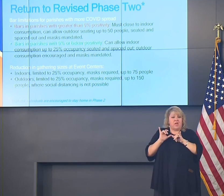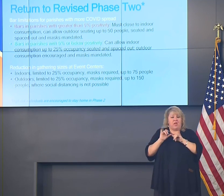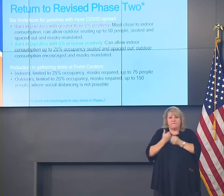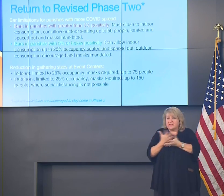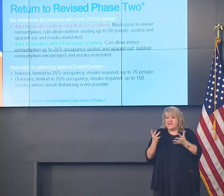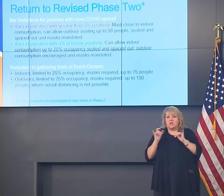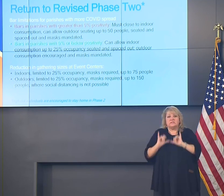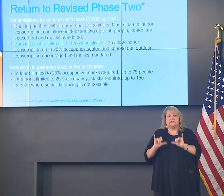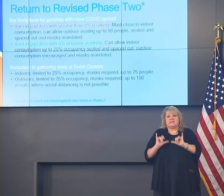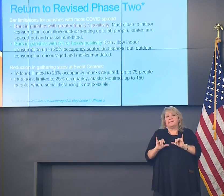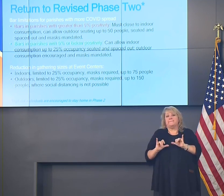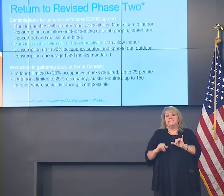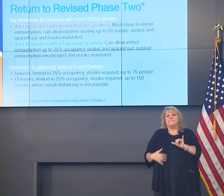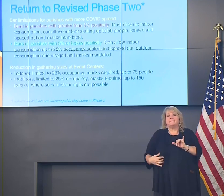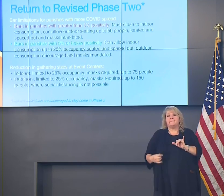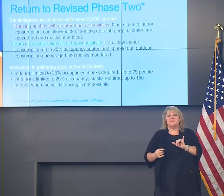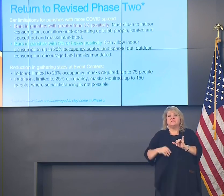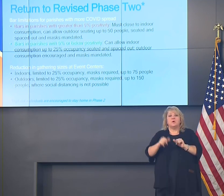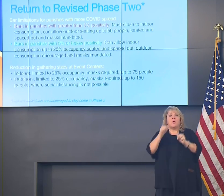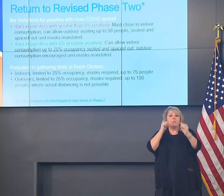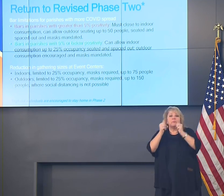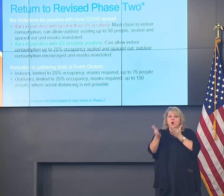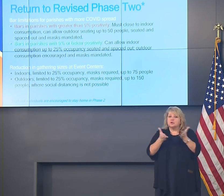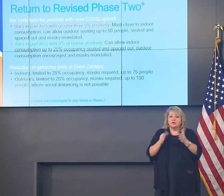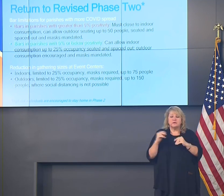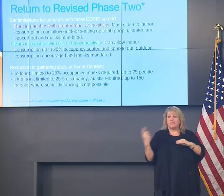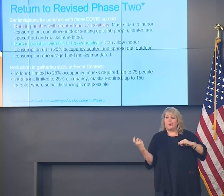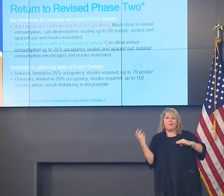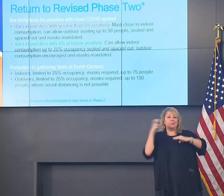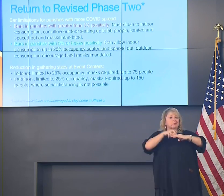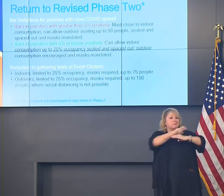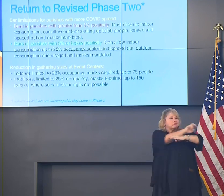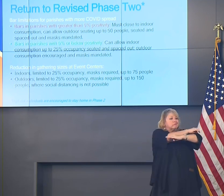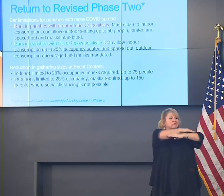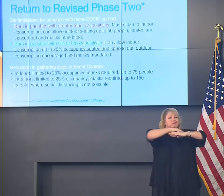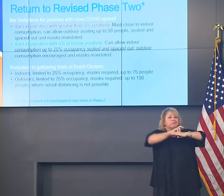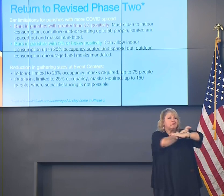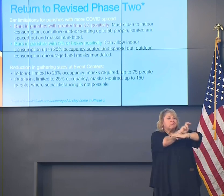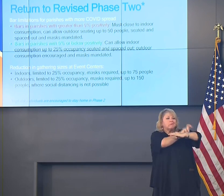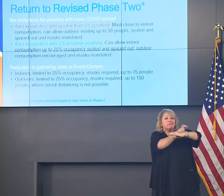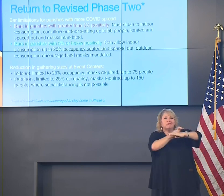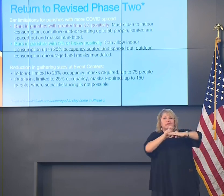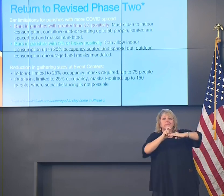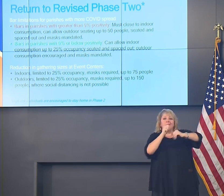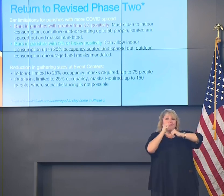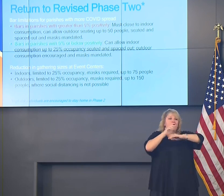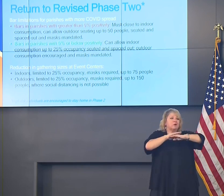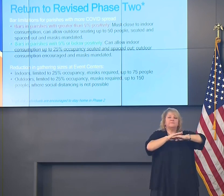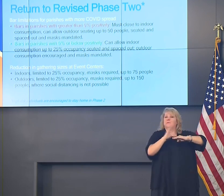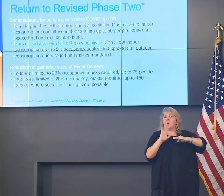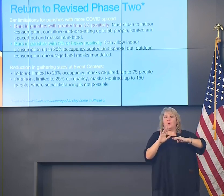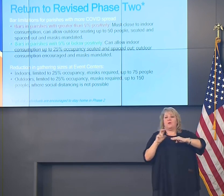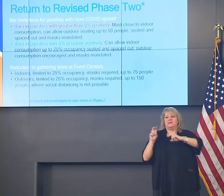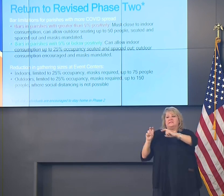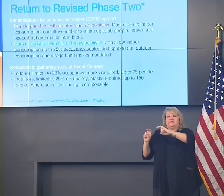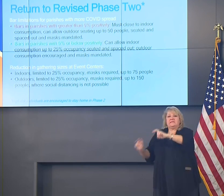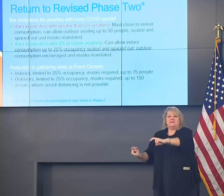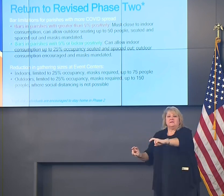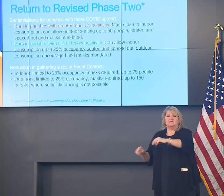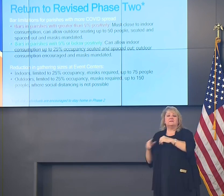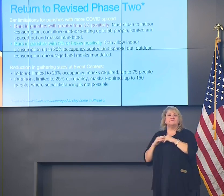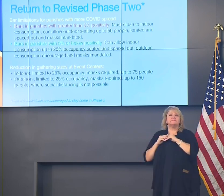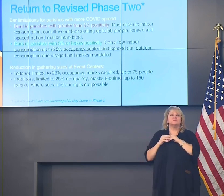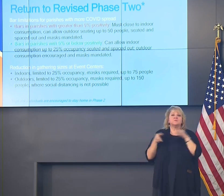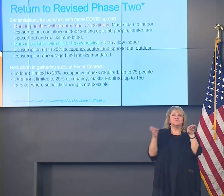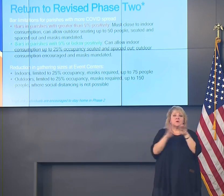place so that there's no bar service. You have to be seated. It's closed at 11, no 18,